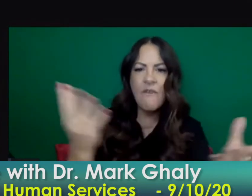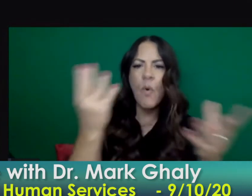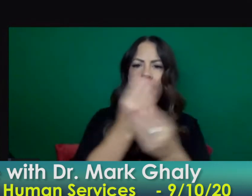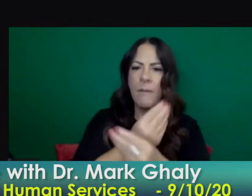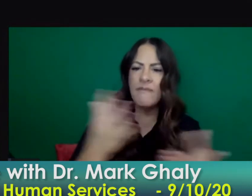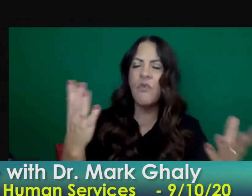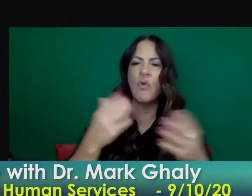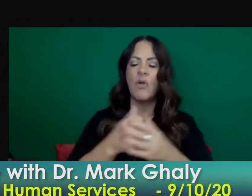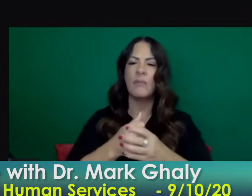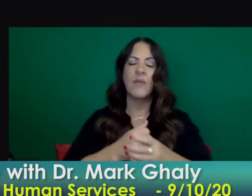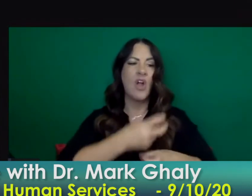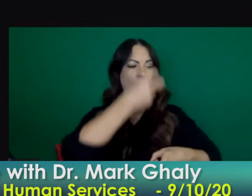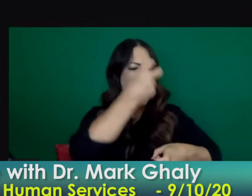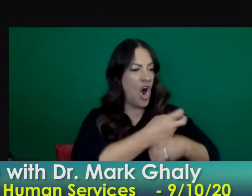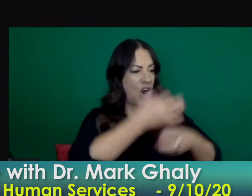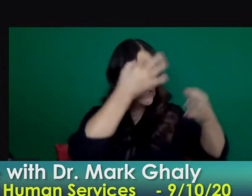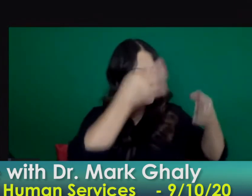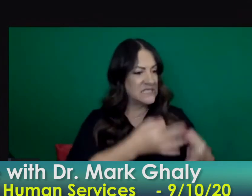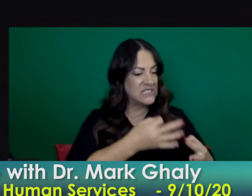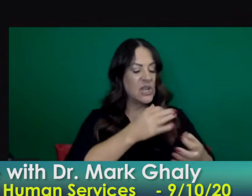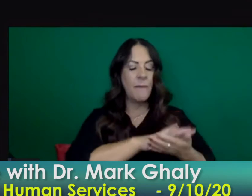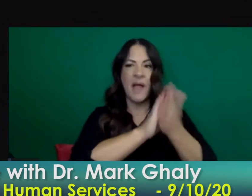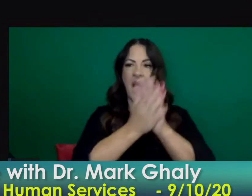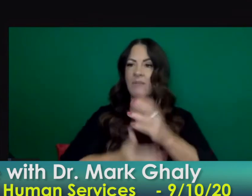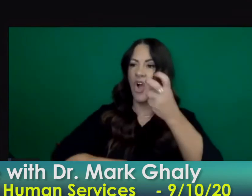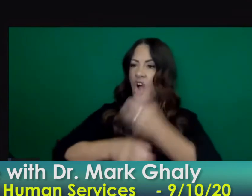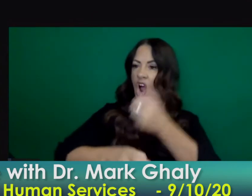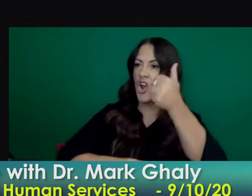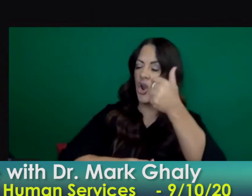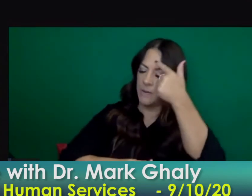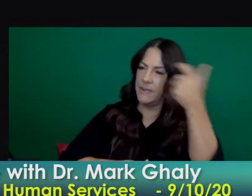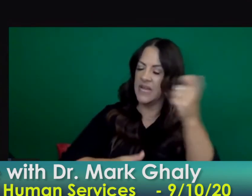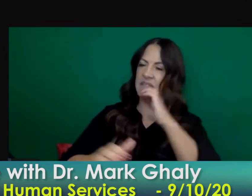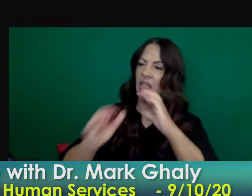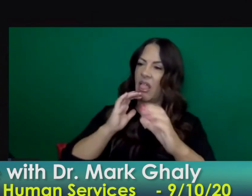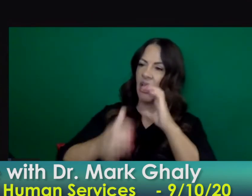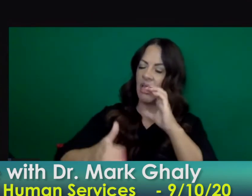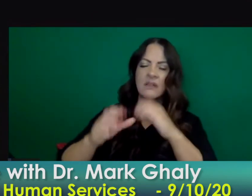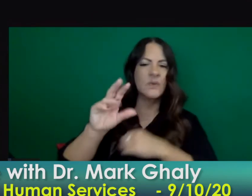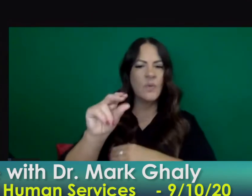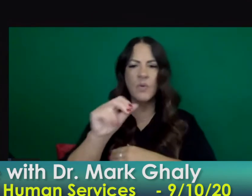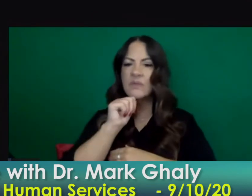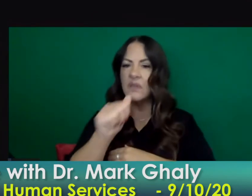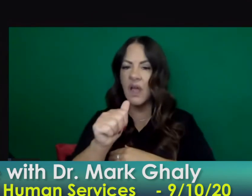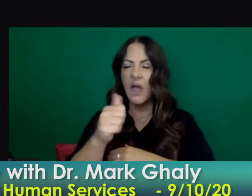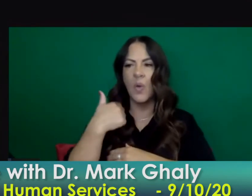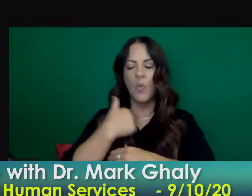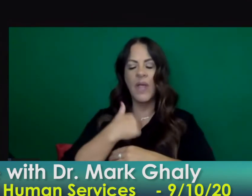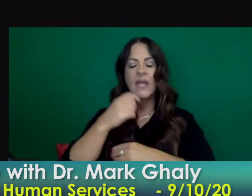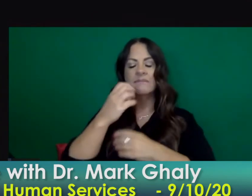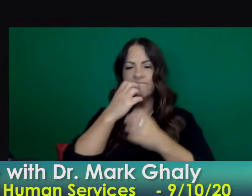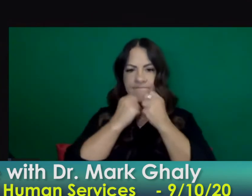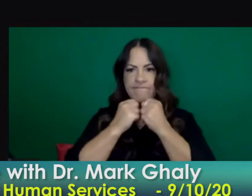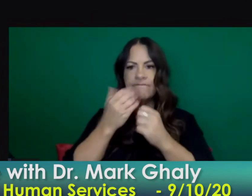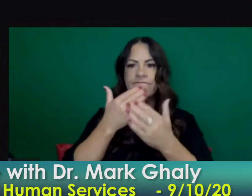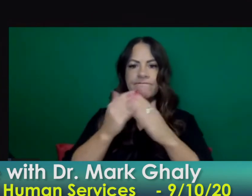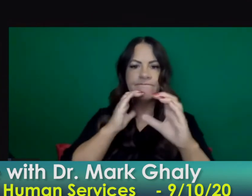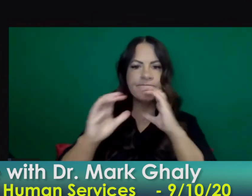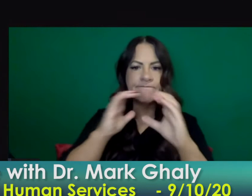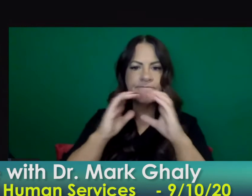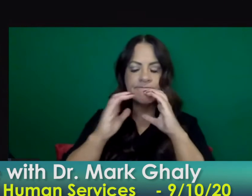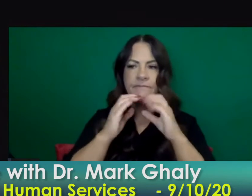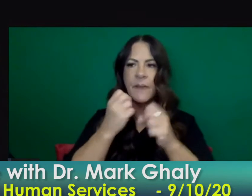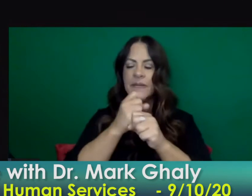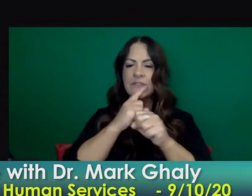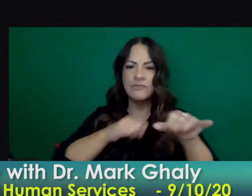decisions don't become harder because of communication difficulties or or other things where we aren't in sync